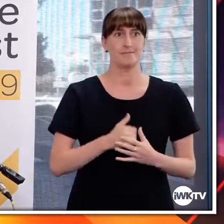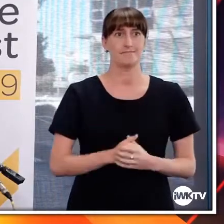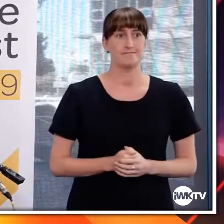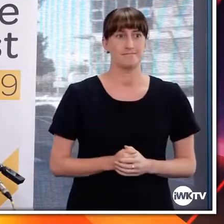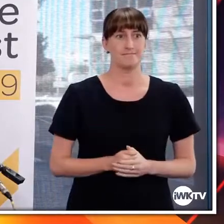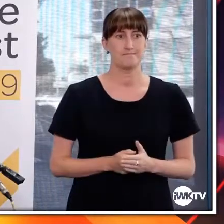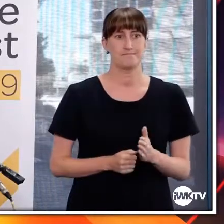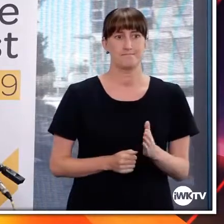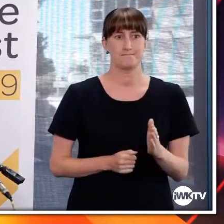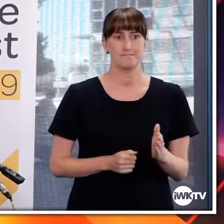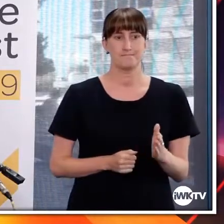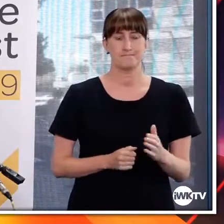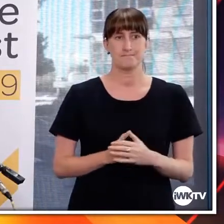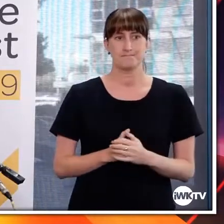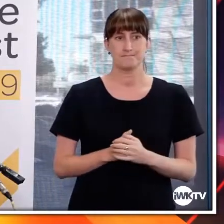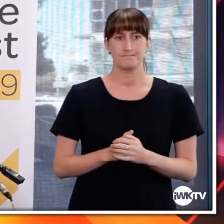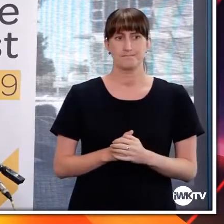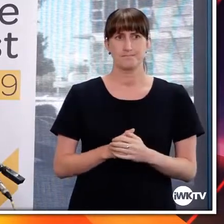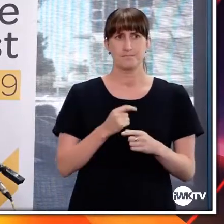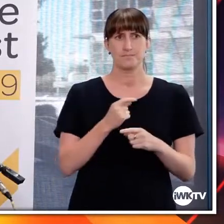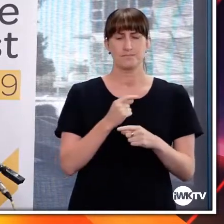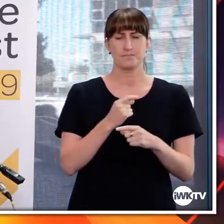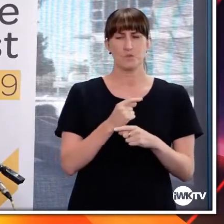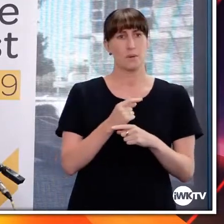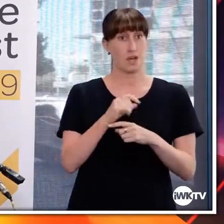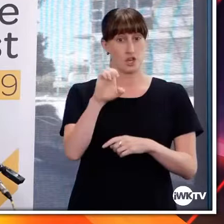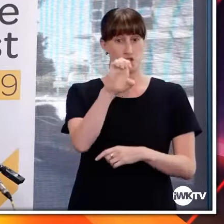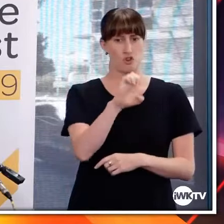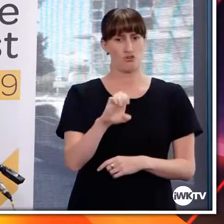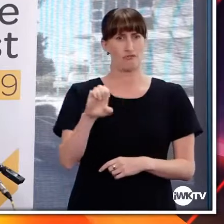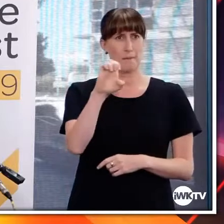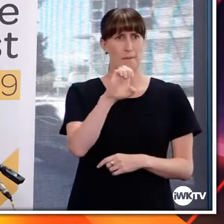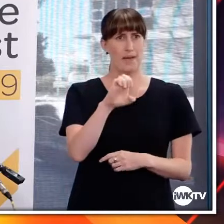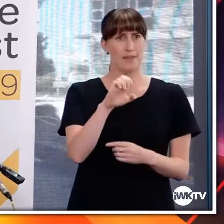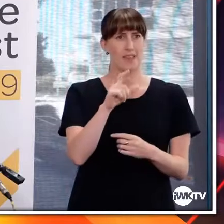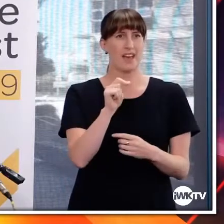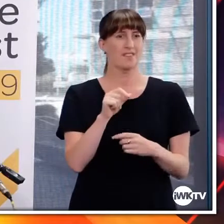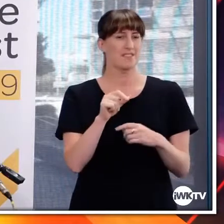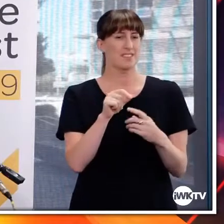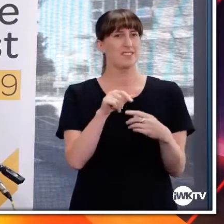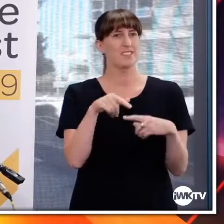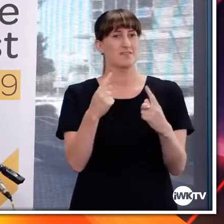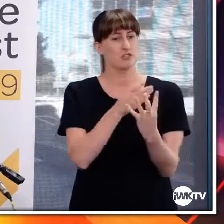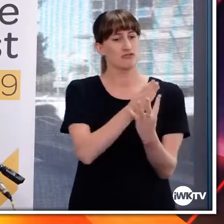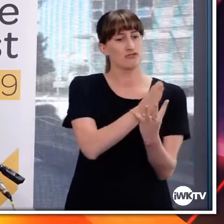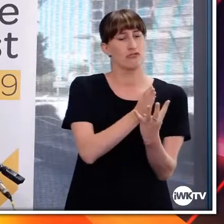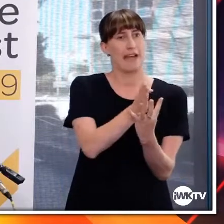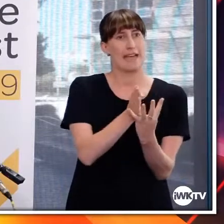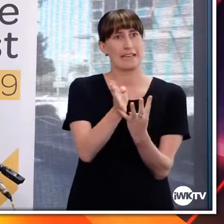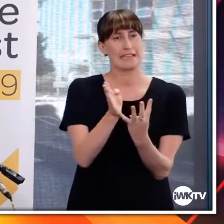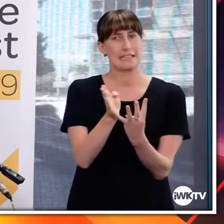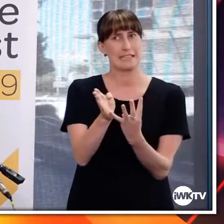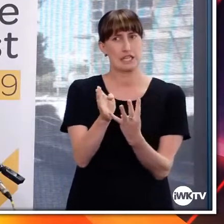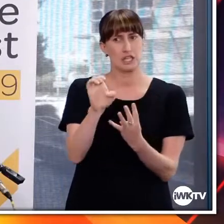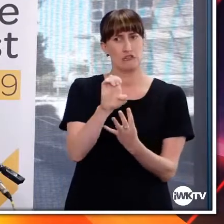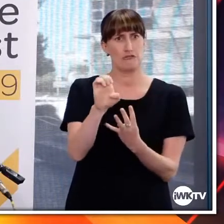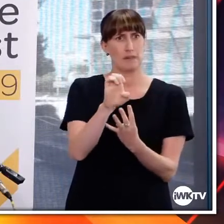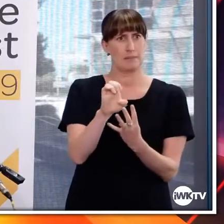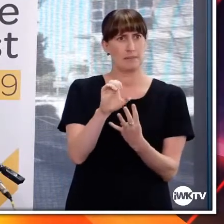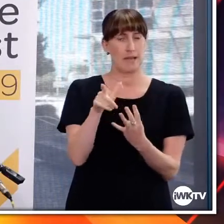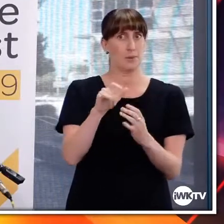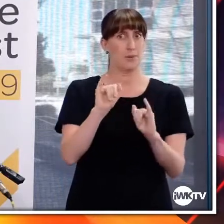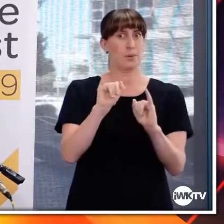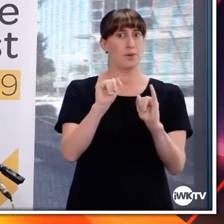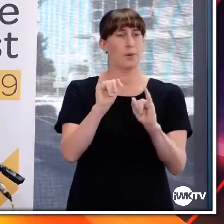latest developments in Europe with the variant strain, what do you... How concerned are you about that? Was that